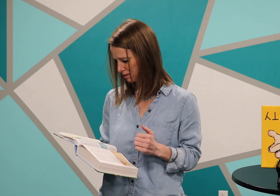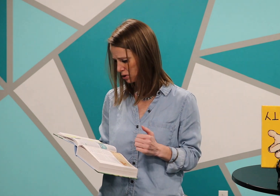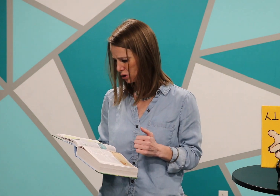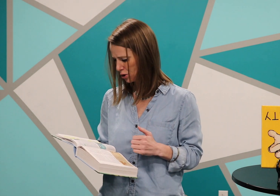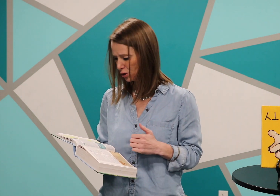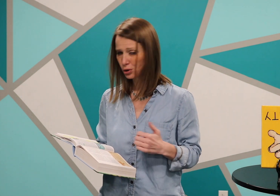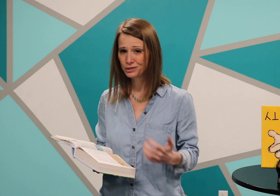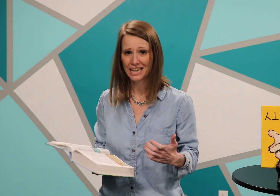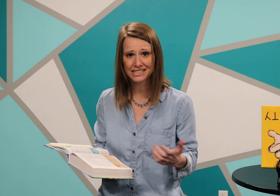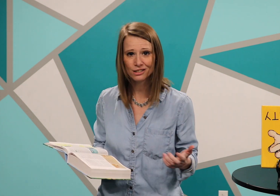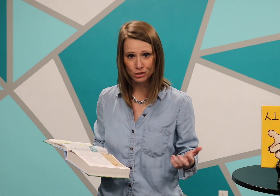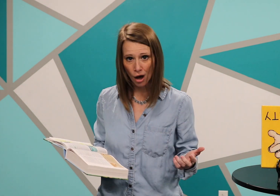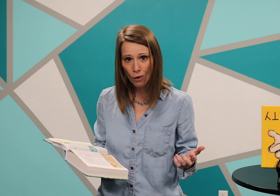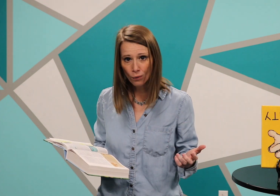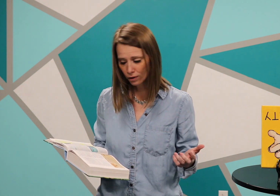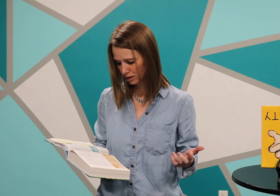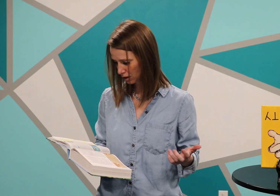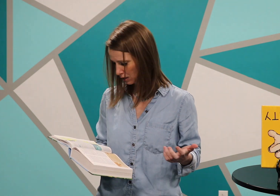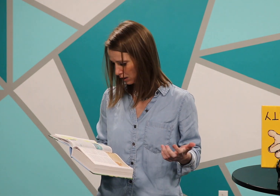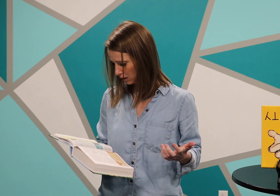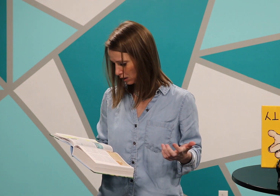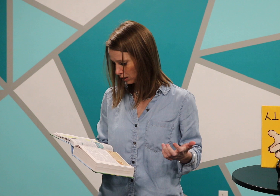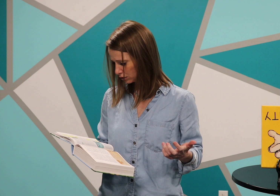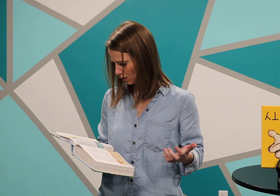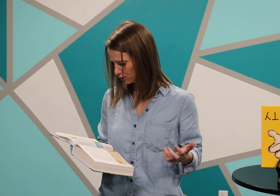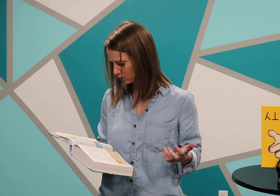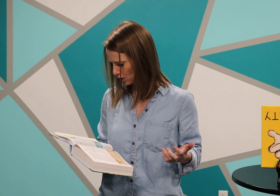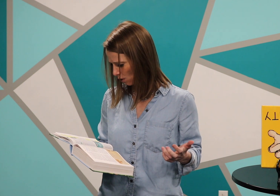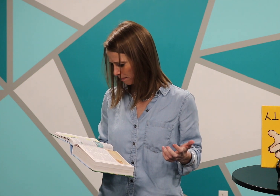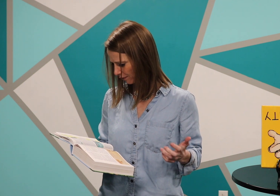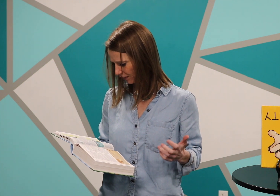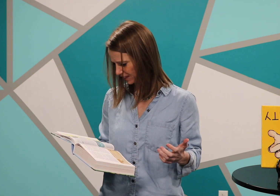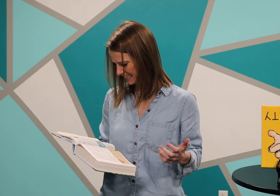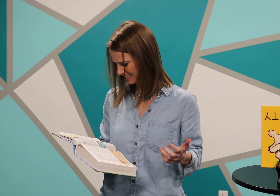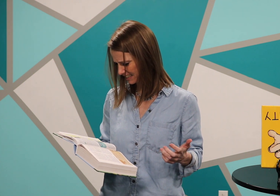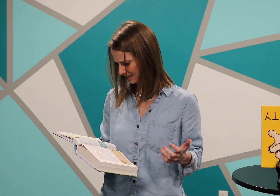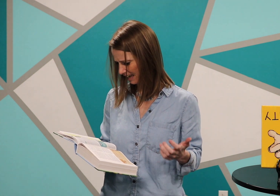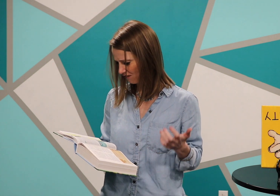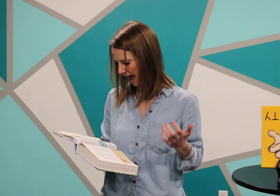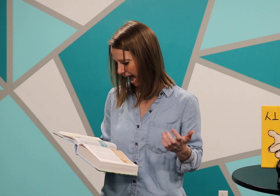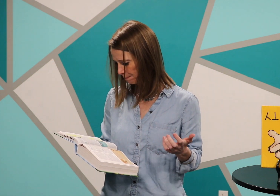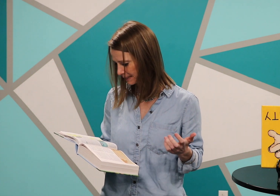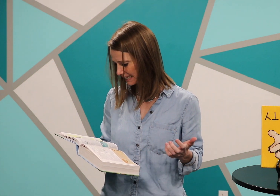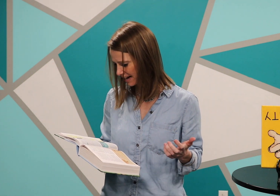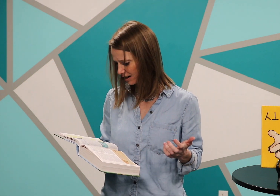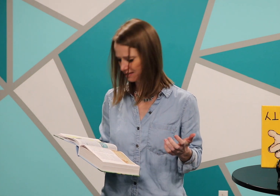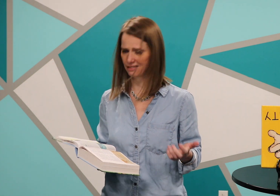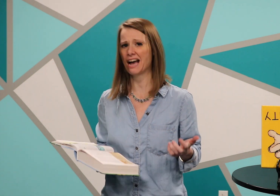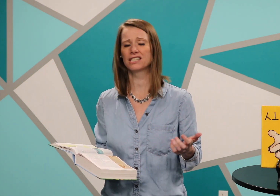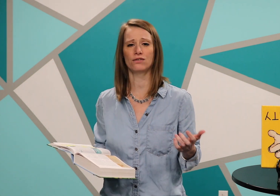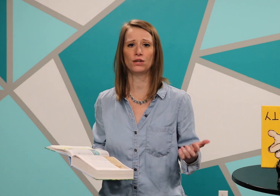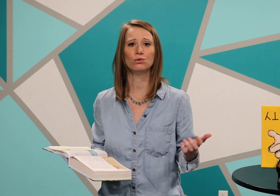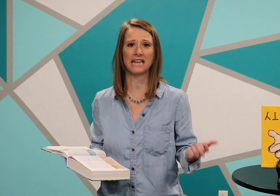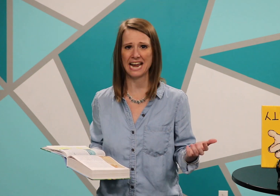who doesn't know? Don't you know about the things that have happened there in the last few days?